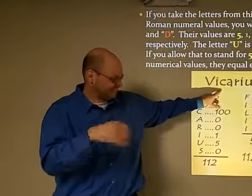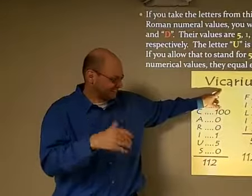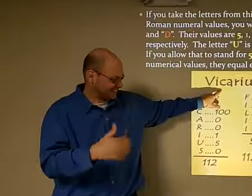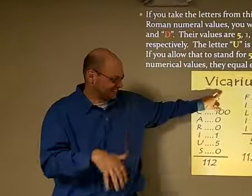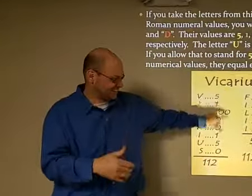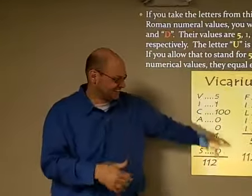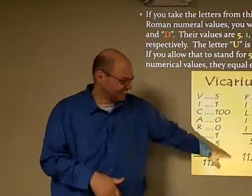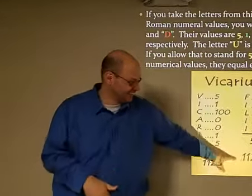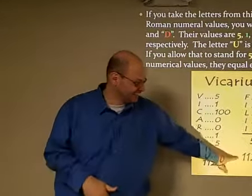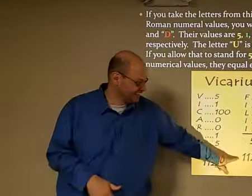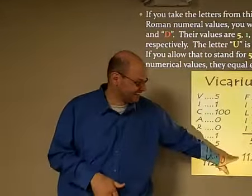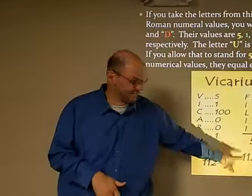precarious for the day